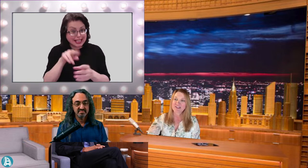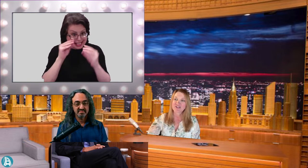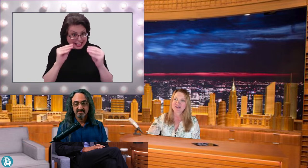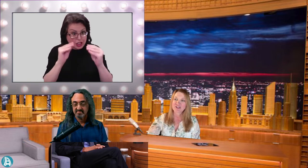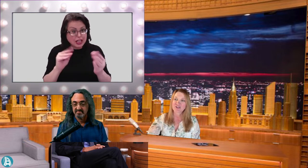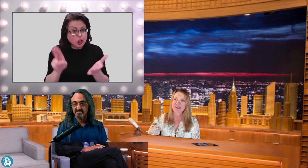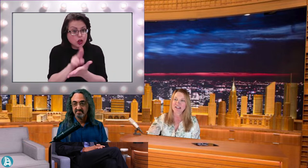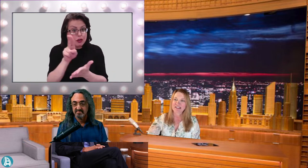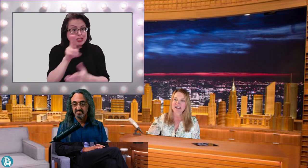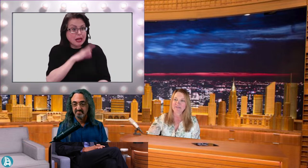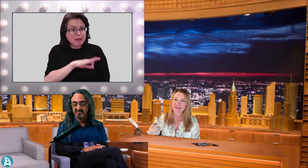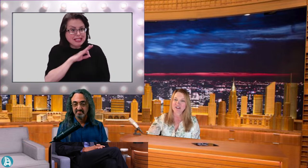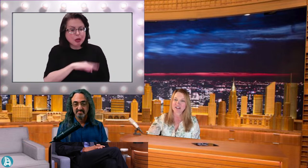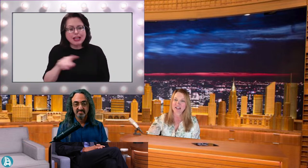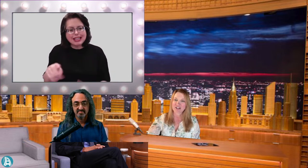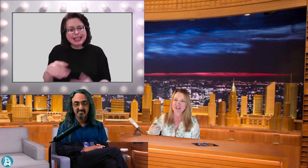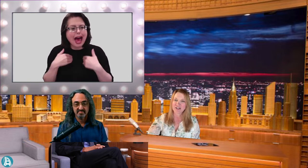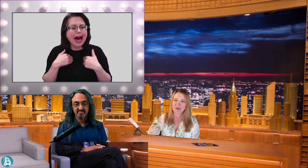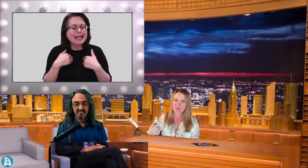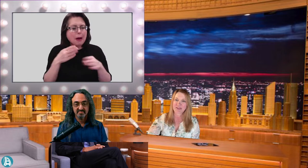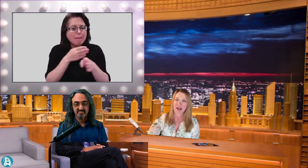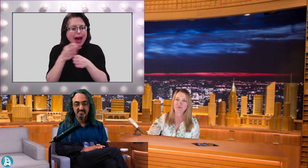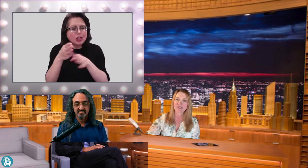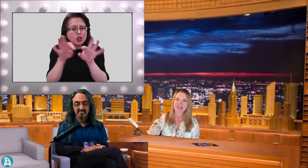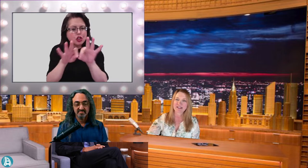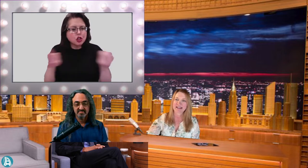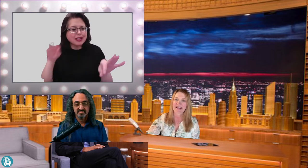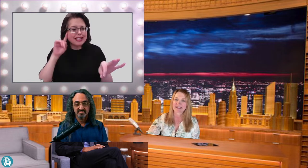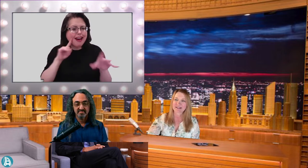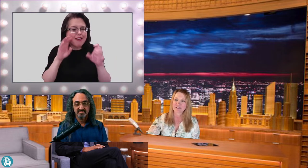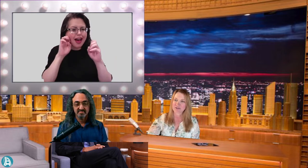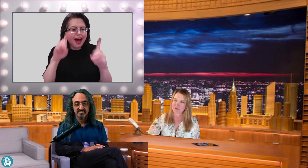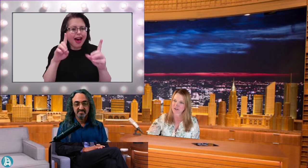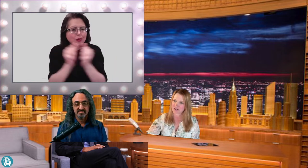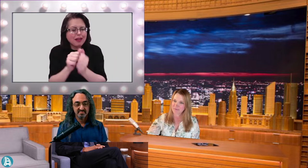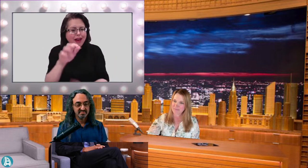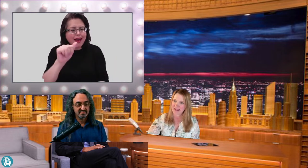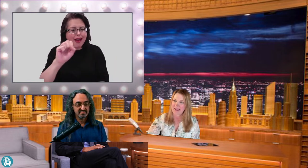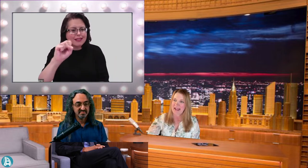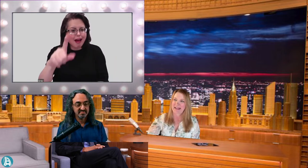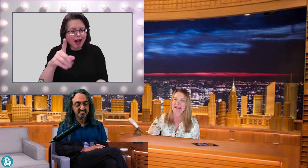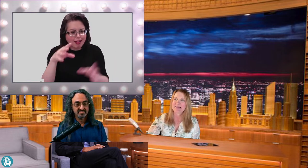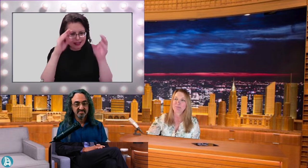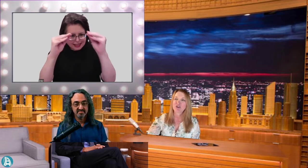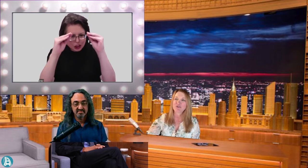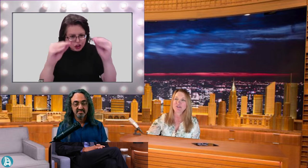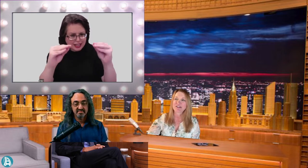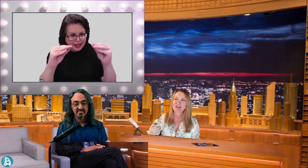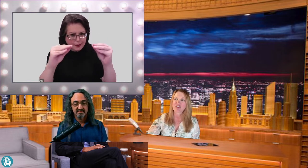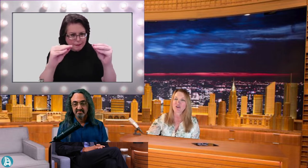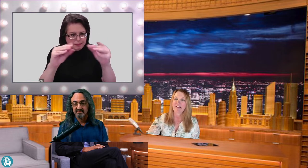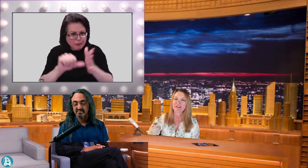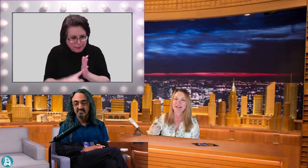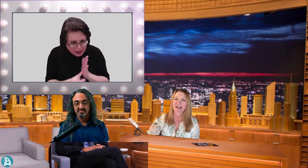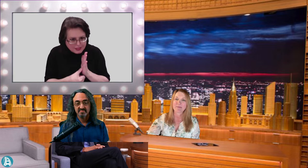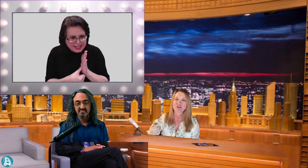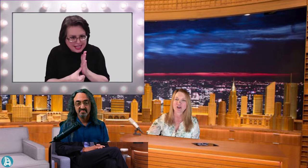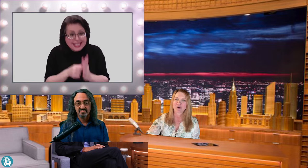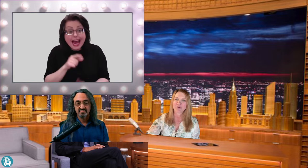master's degree in Deaf Education with an emphasis on ASL instruction. And, he's produced the traveling game show